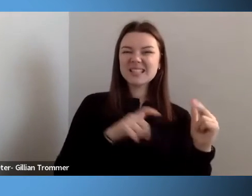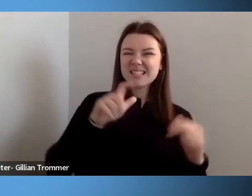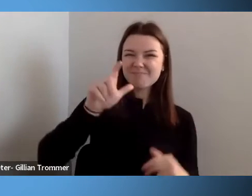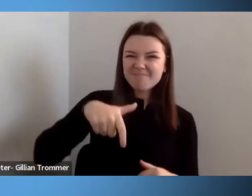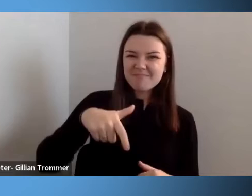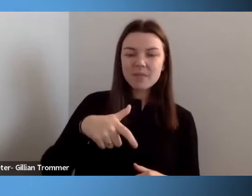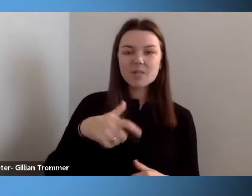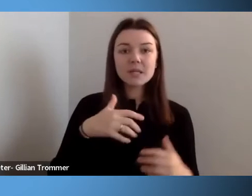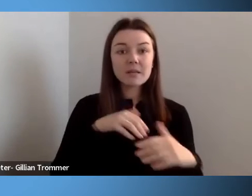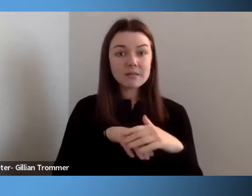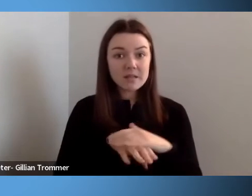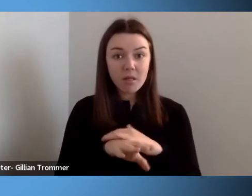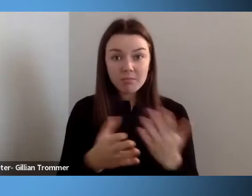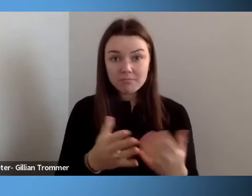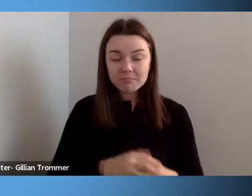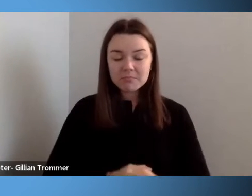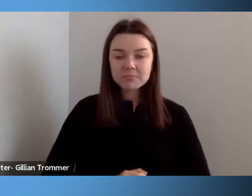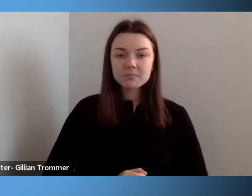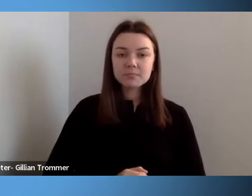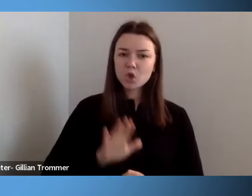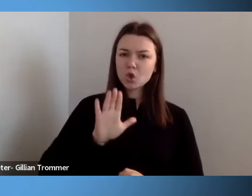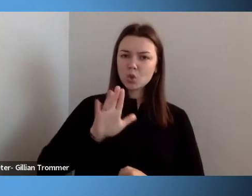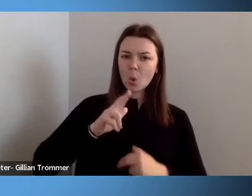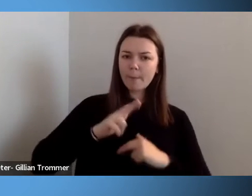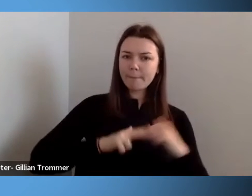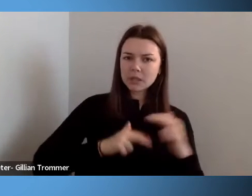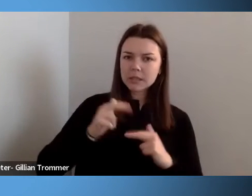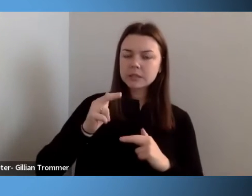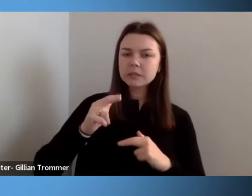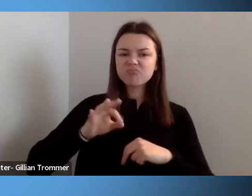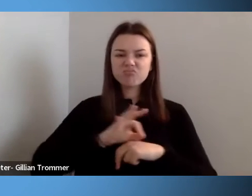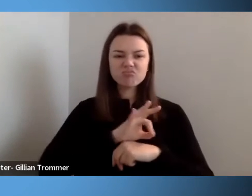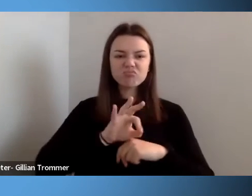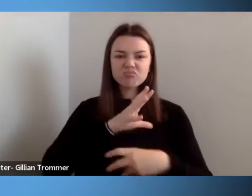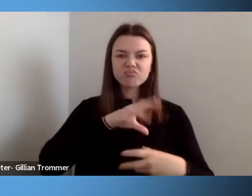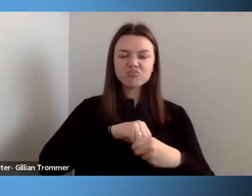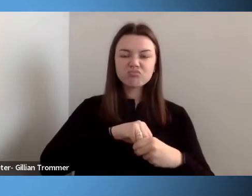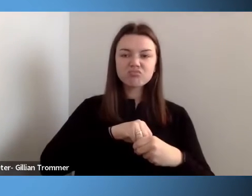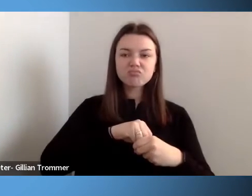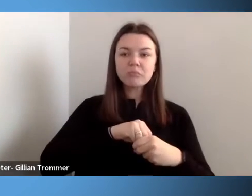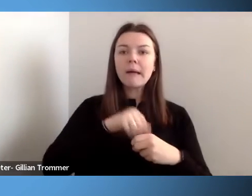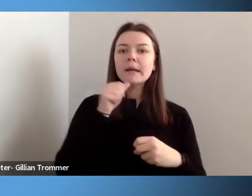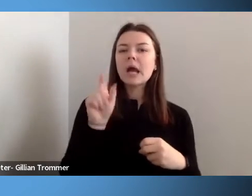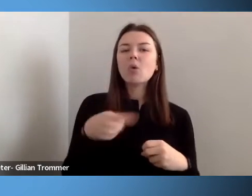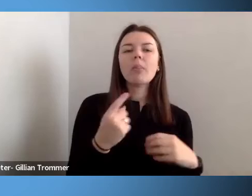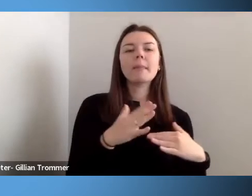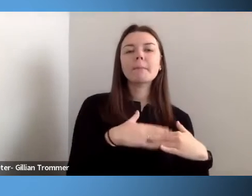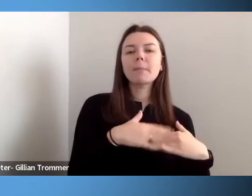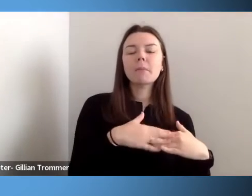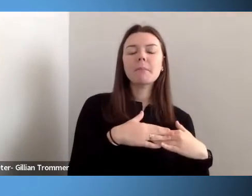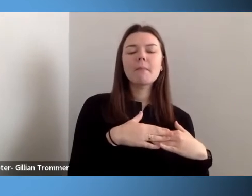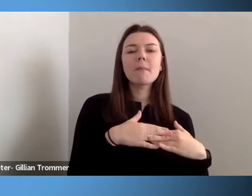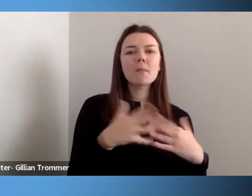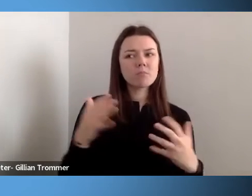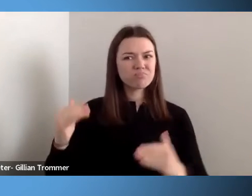Do your buildings and features within them exceed the minimum standard, right? Minimum? Let's